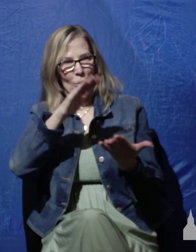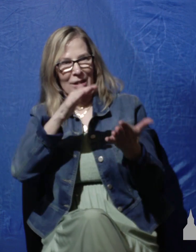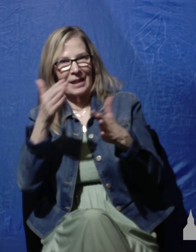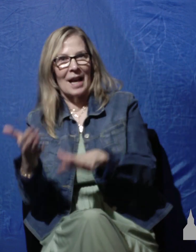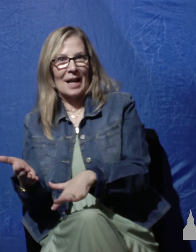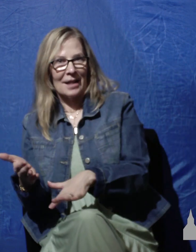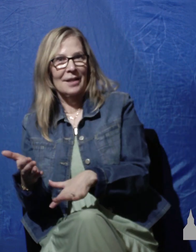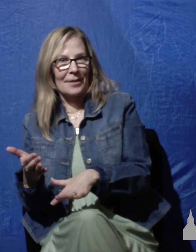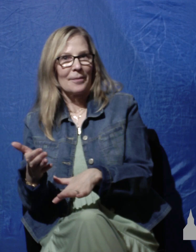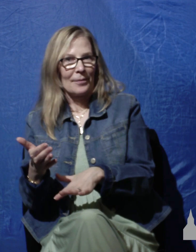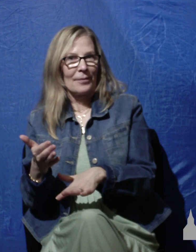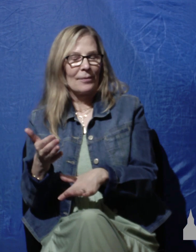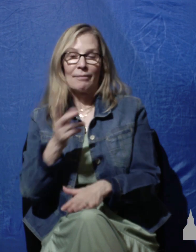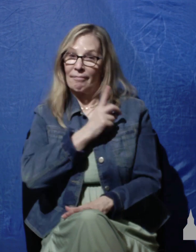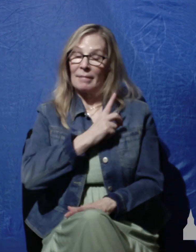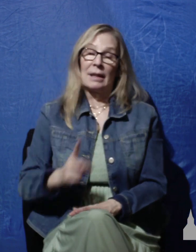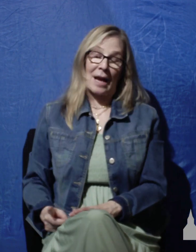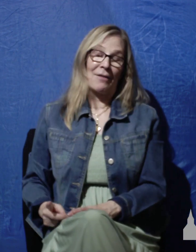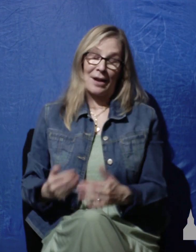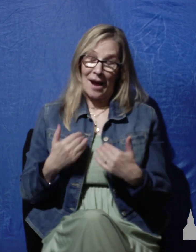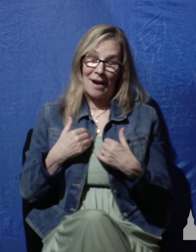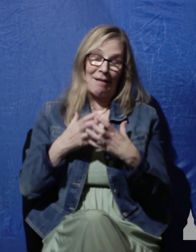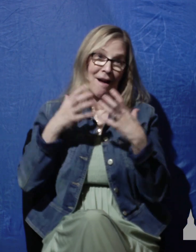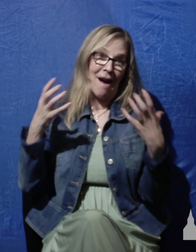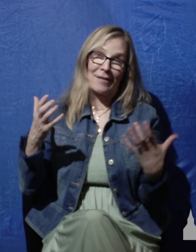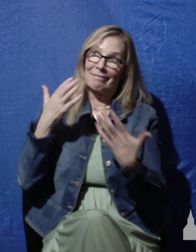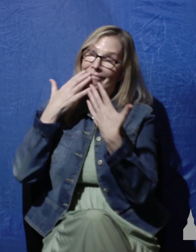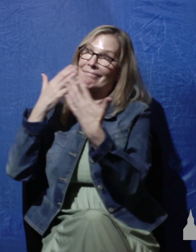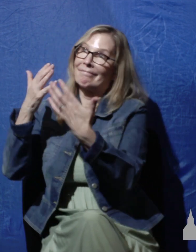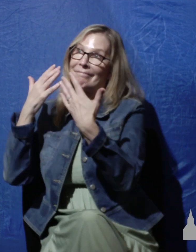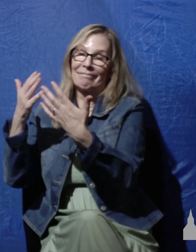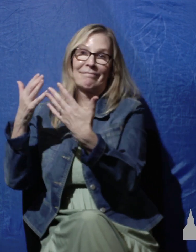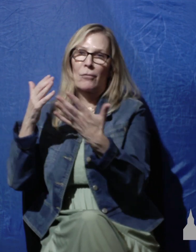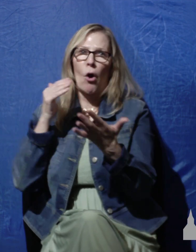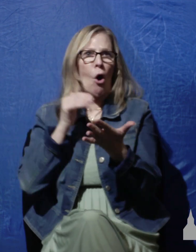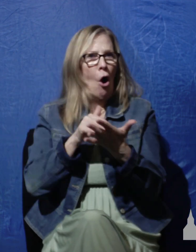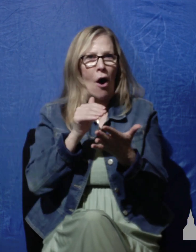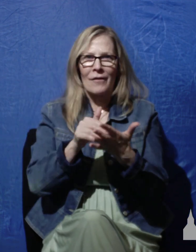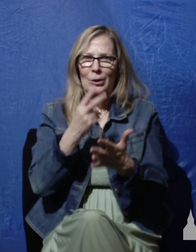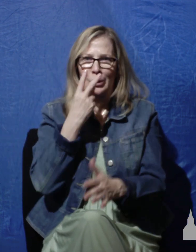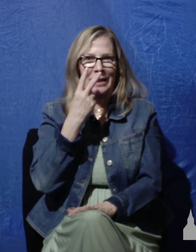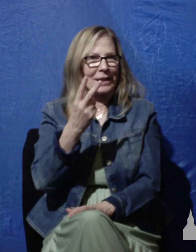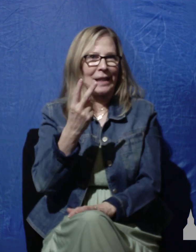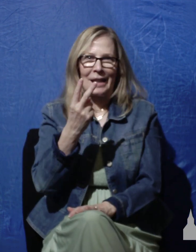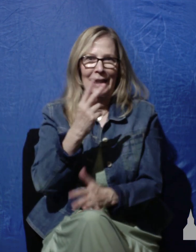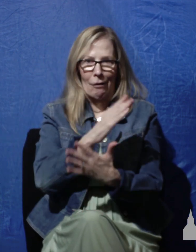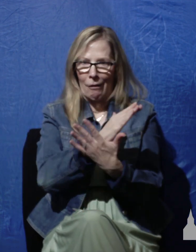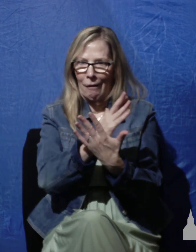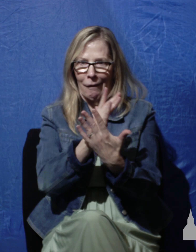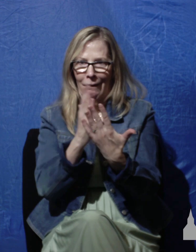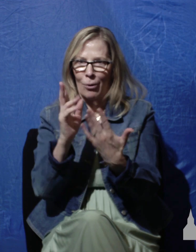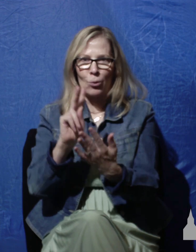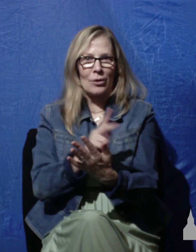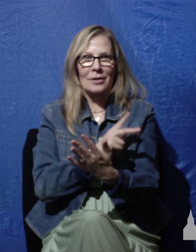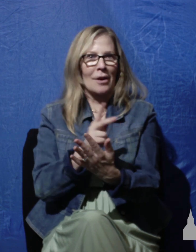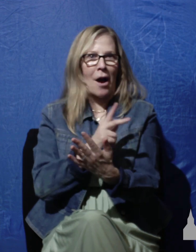dying and David had a lot to be thankful for because so often we read through the Psalms about